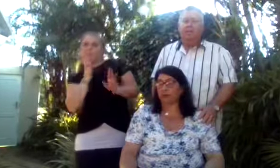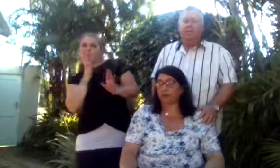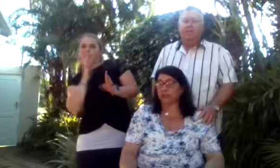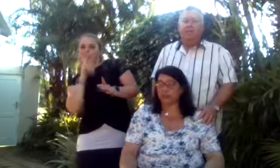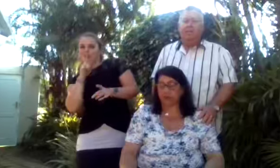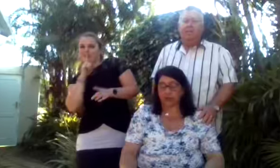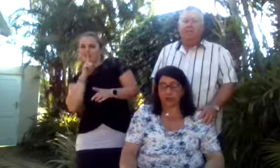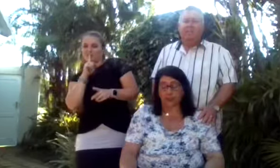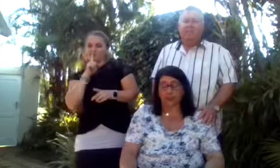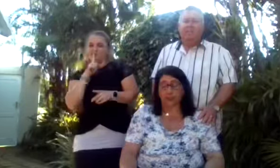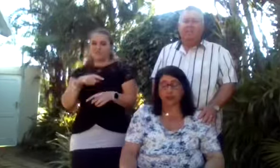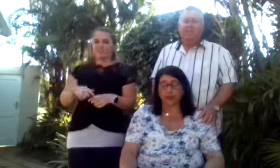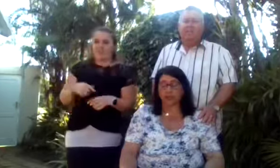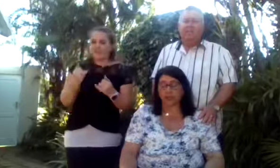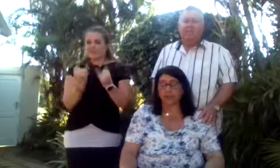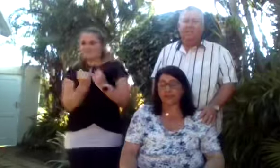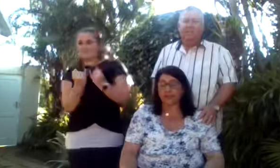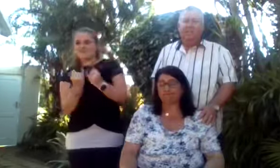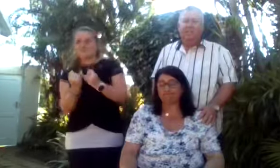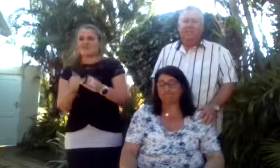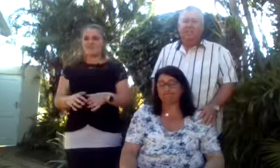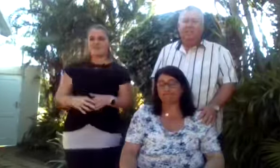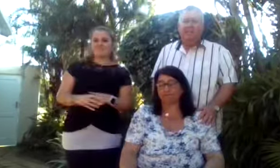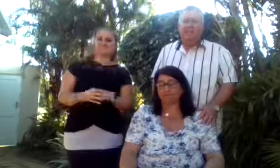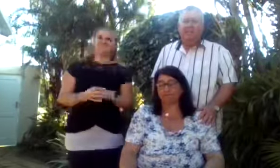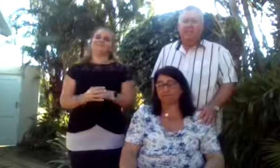out of Gary, Bron, Stephen and I over the years.